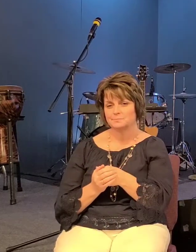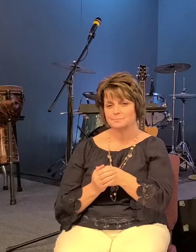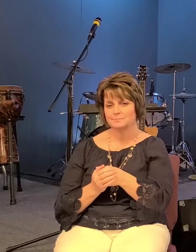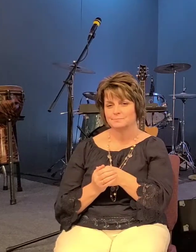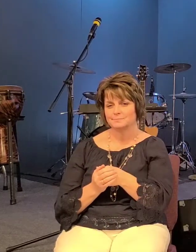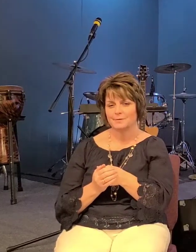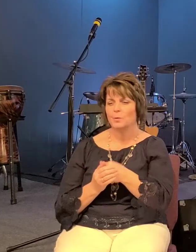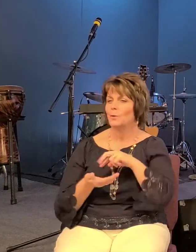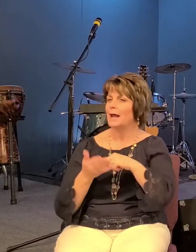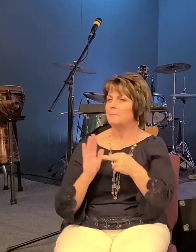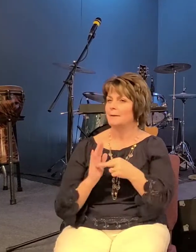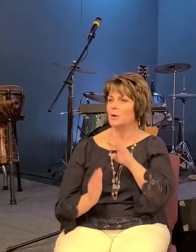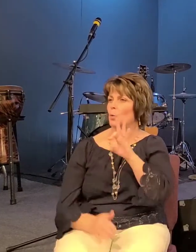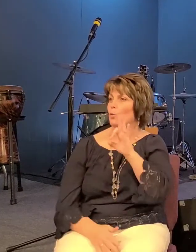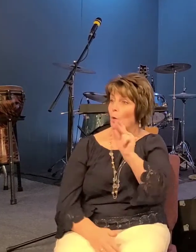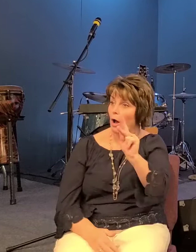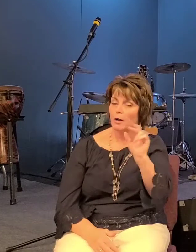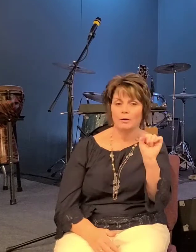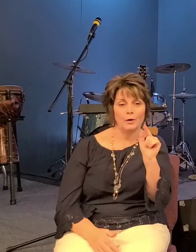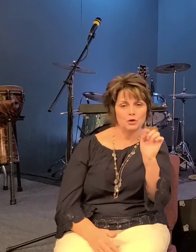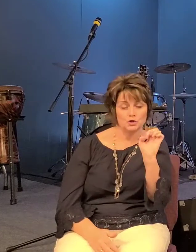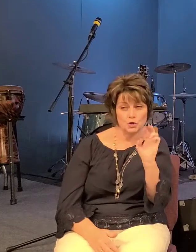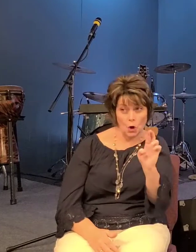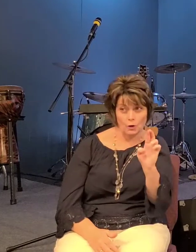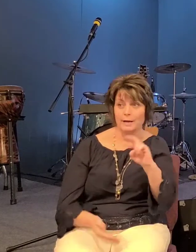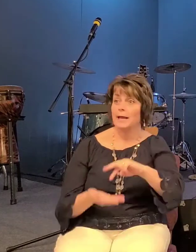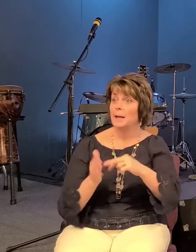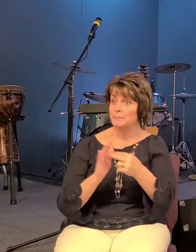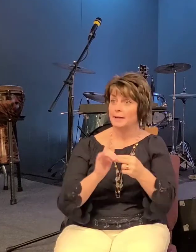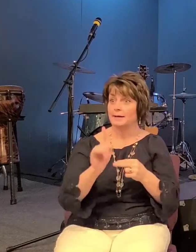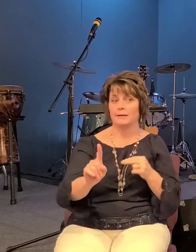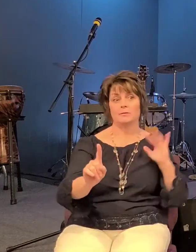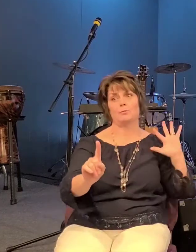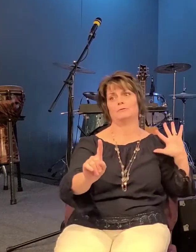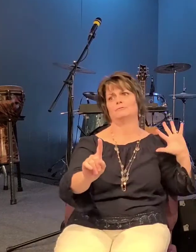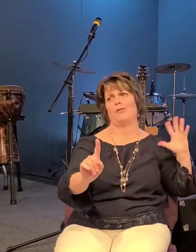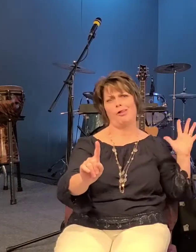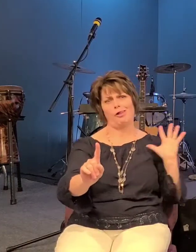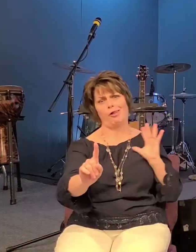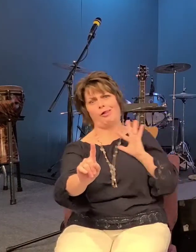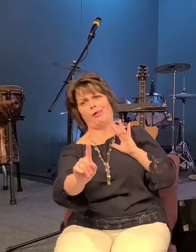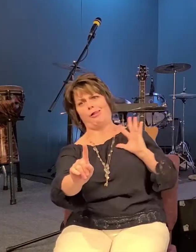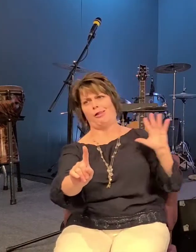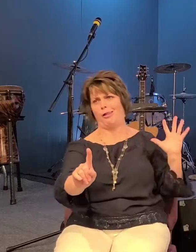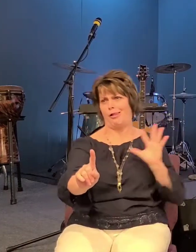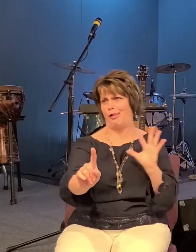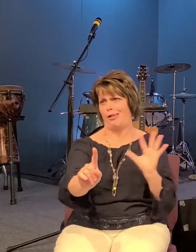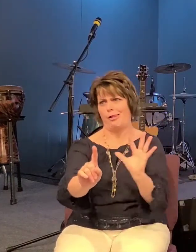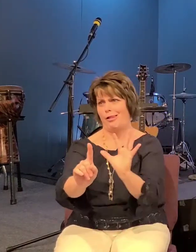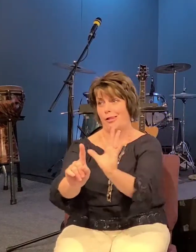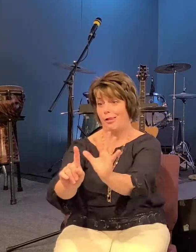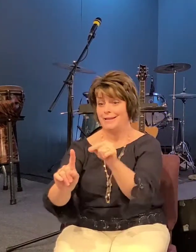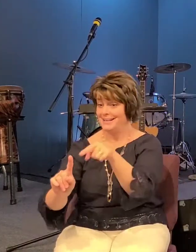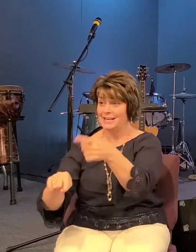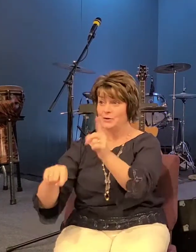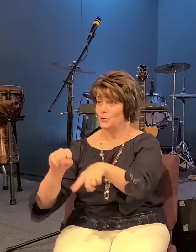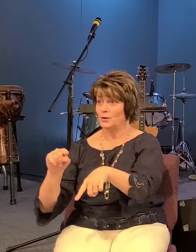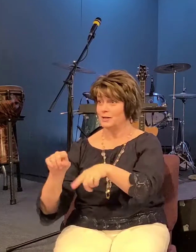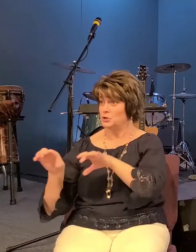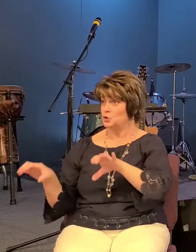being a rock star i mean he had people following him he couldn't he couldn't do anything